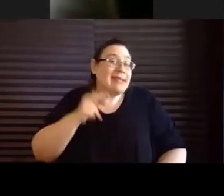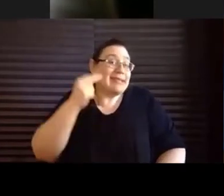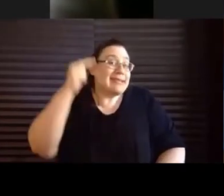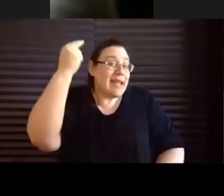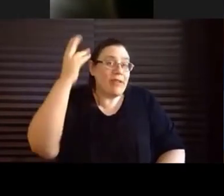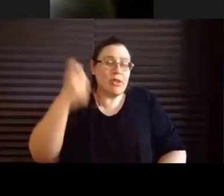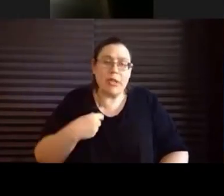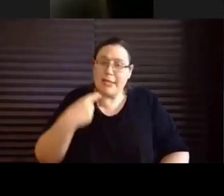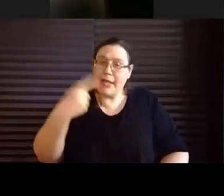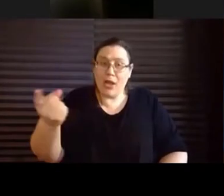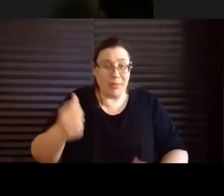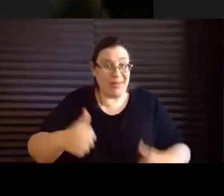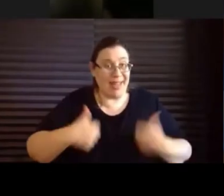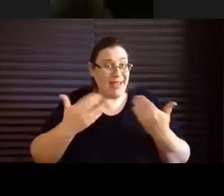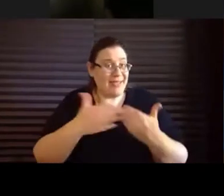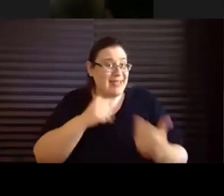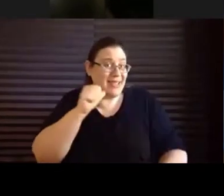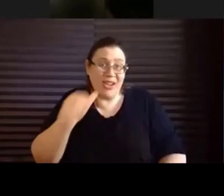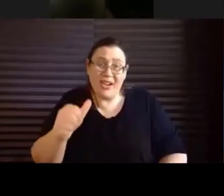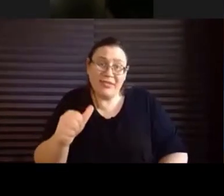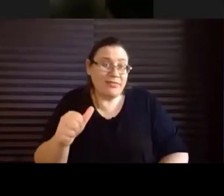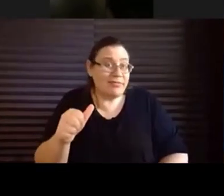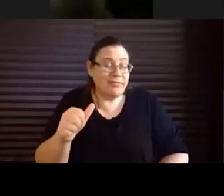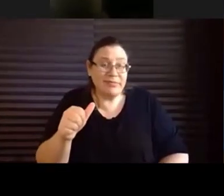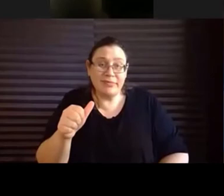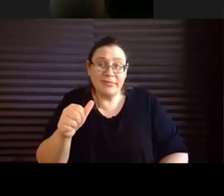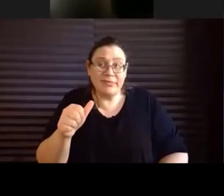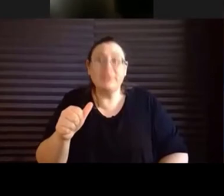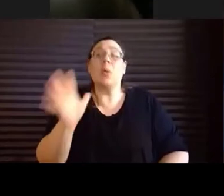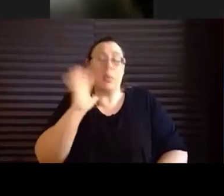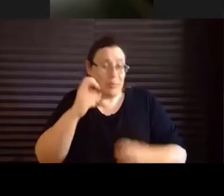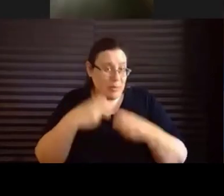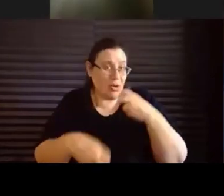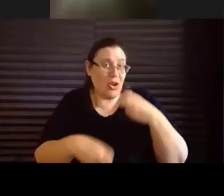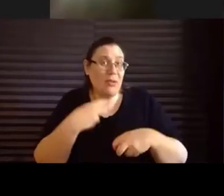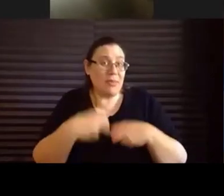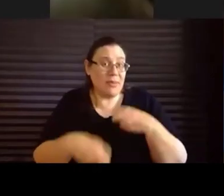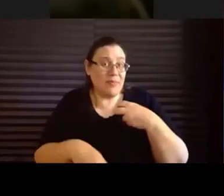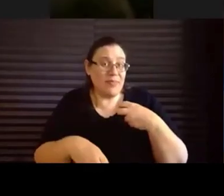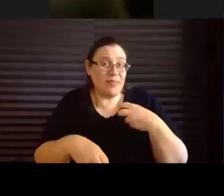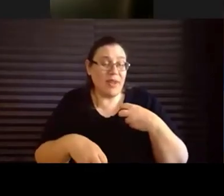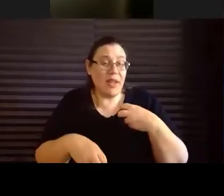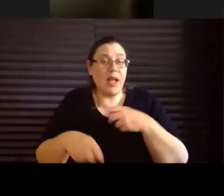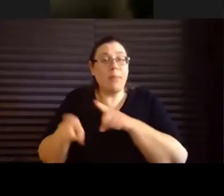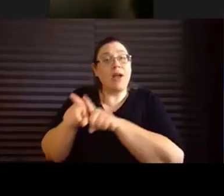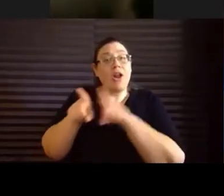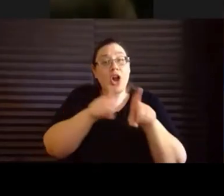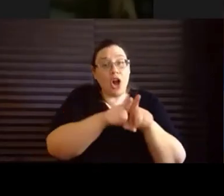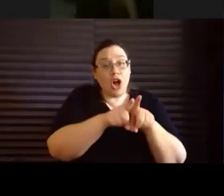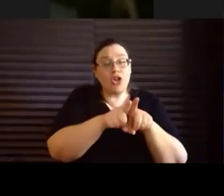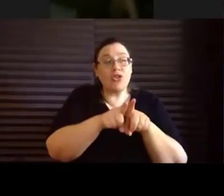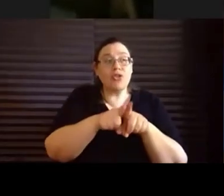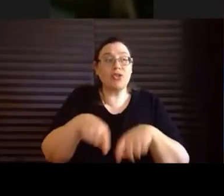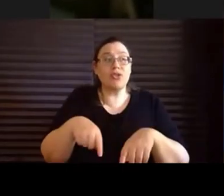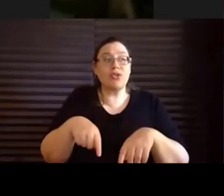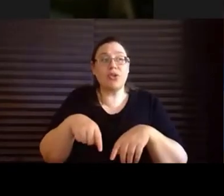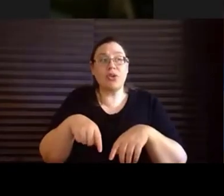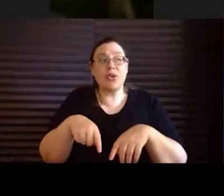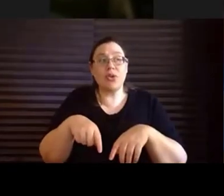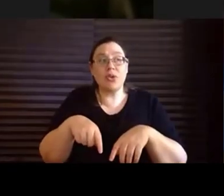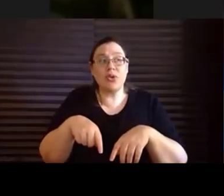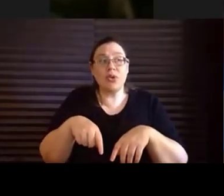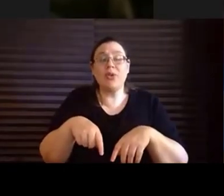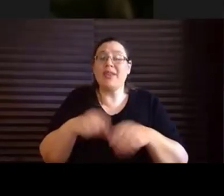know, life is not easy. You know, there's going to be problems, but also there's not many things that they could do.